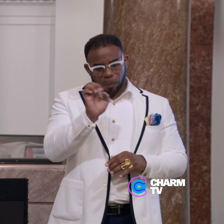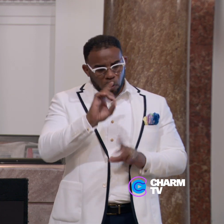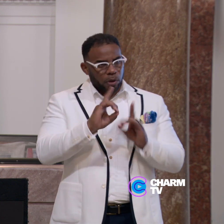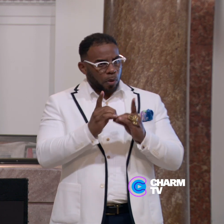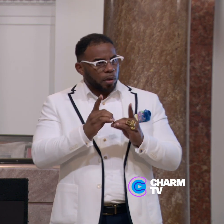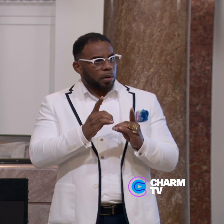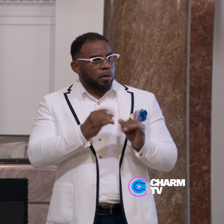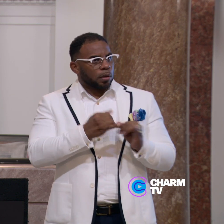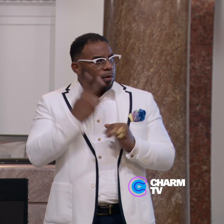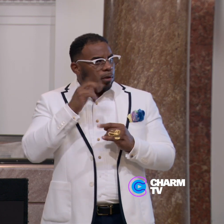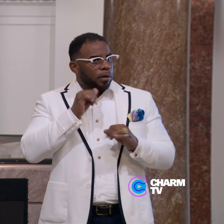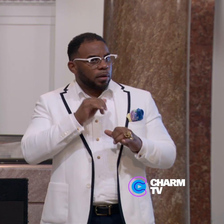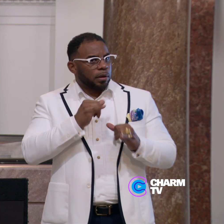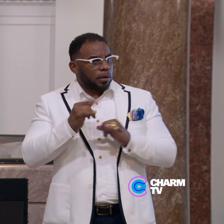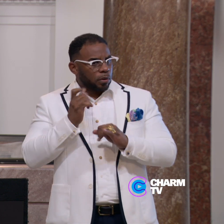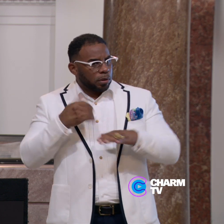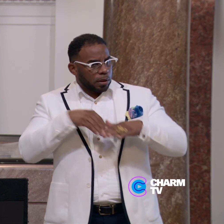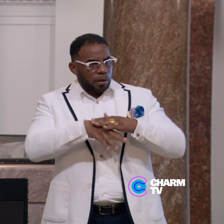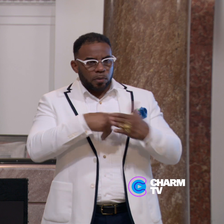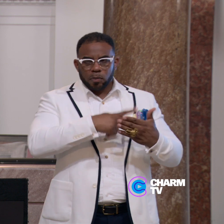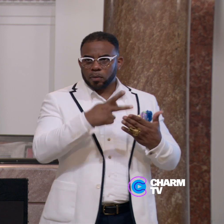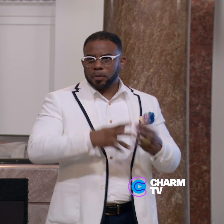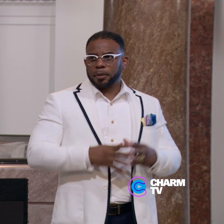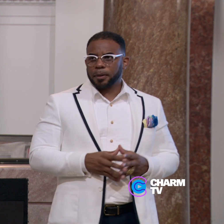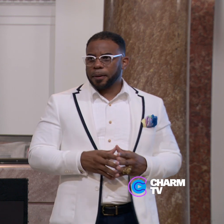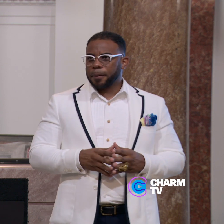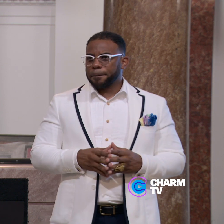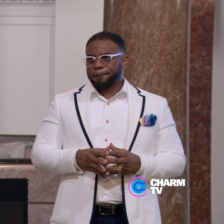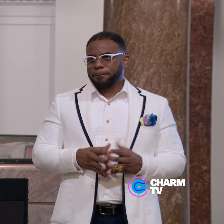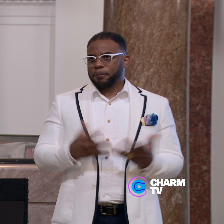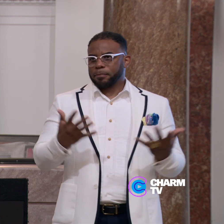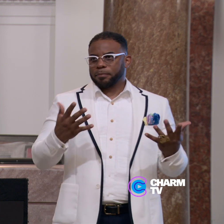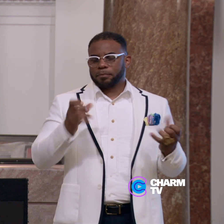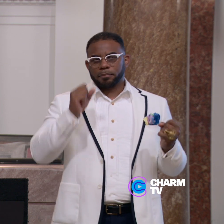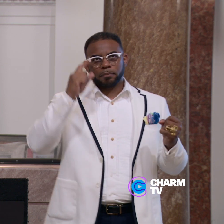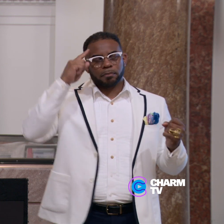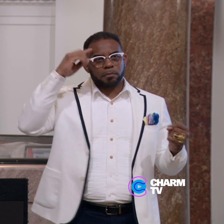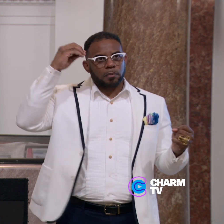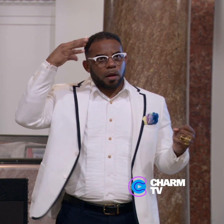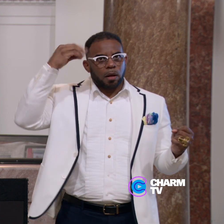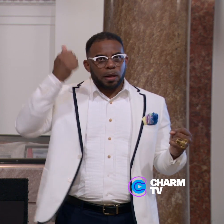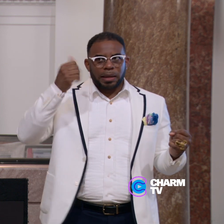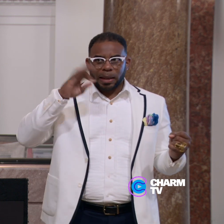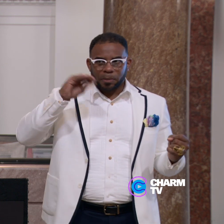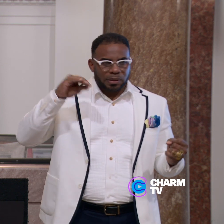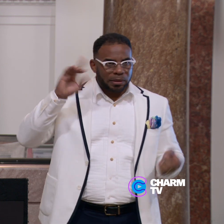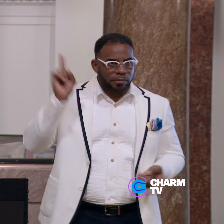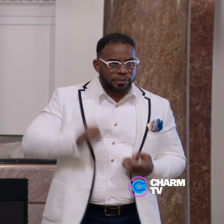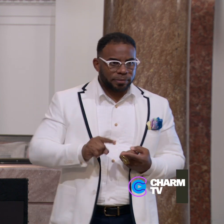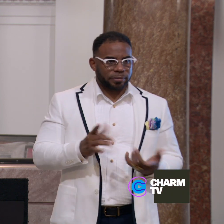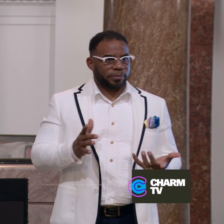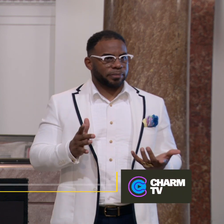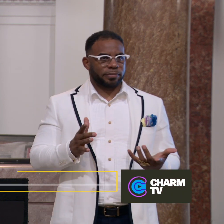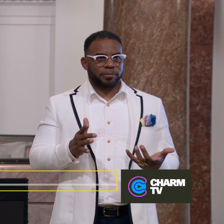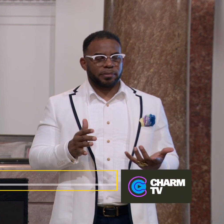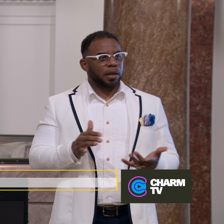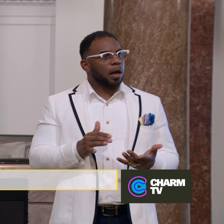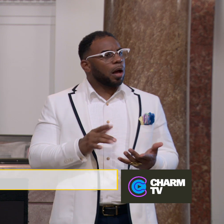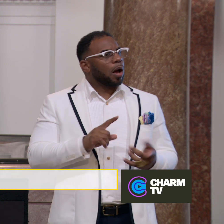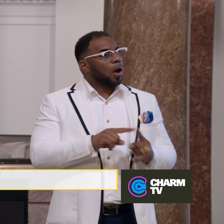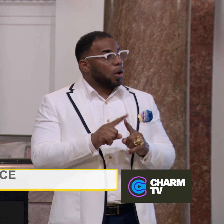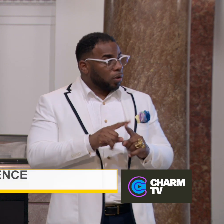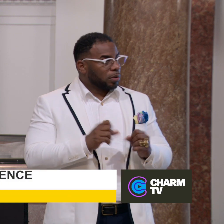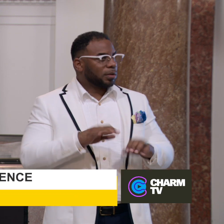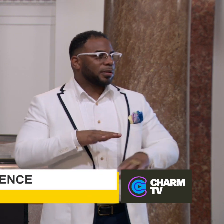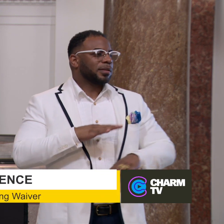individuals who were enrolled in the program, it was a wow moment. 19% decline. It's also very